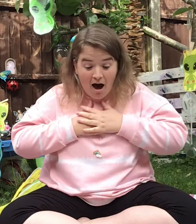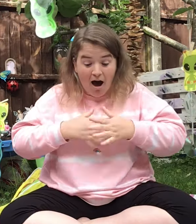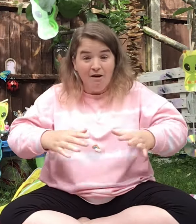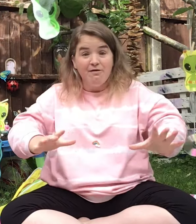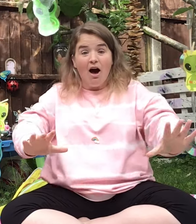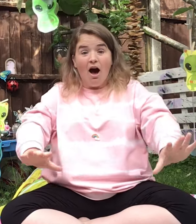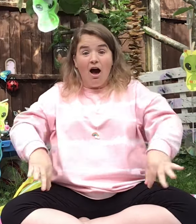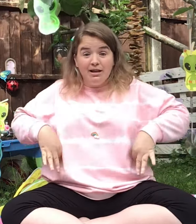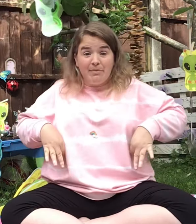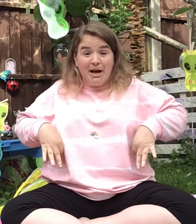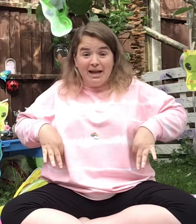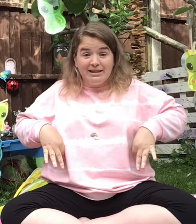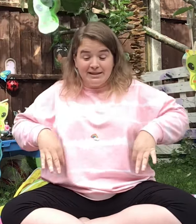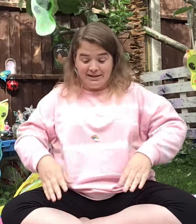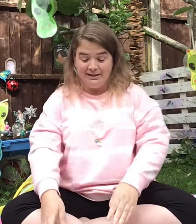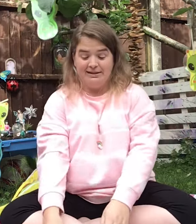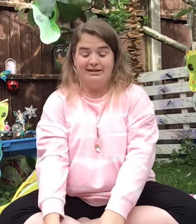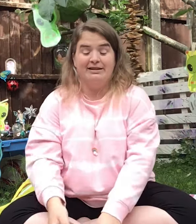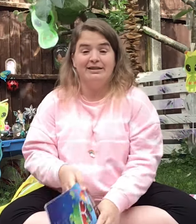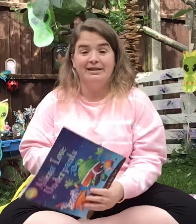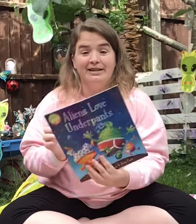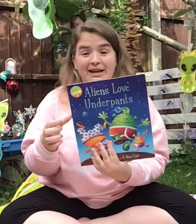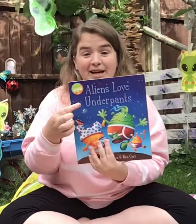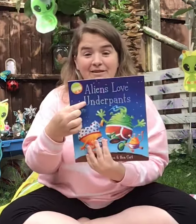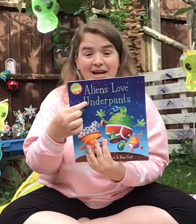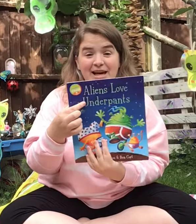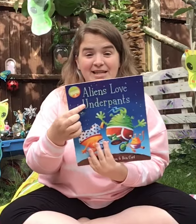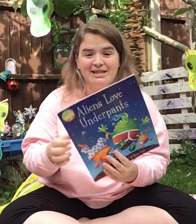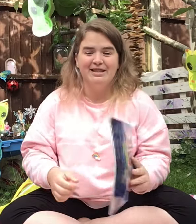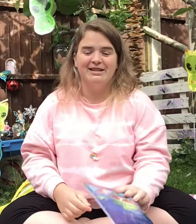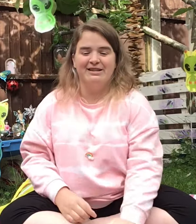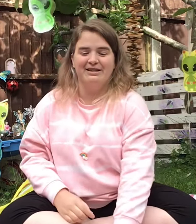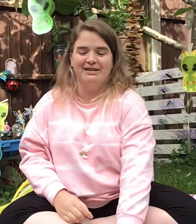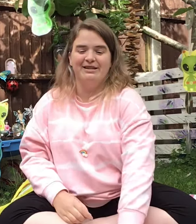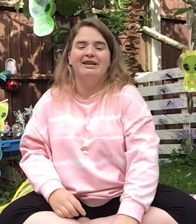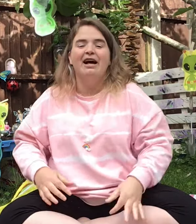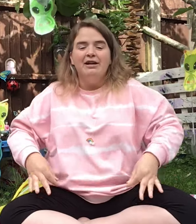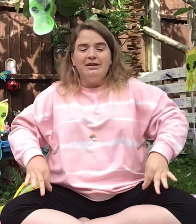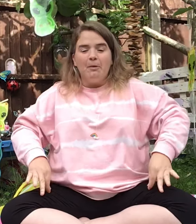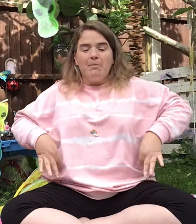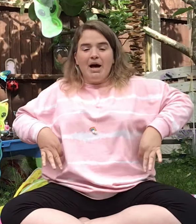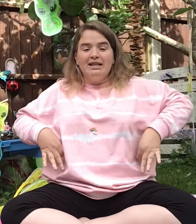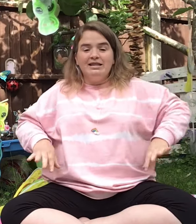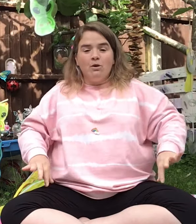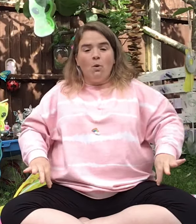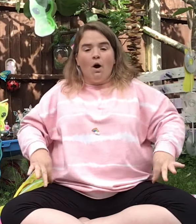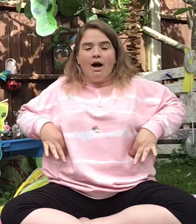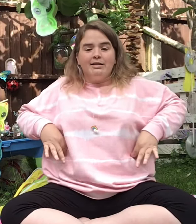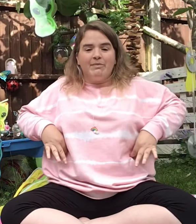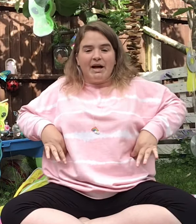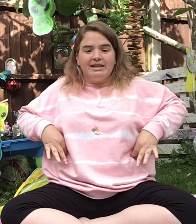underpants. Here it is. So pants or underpants.